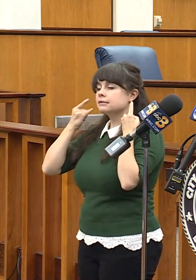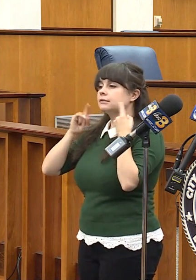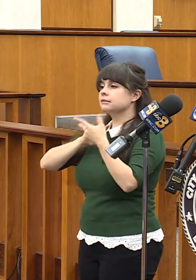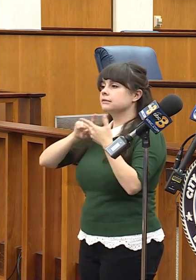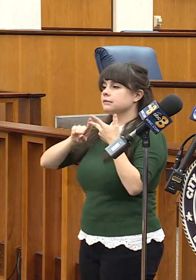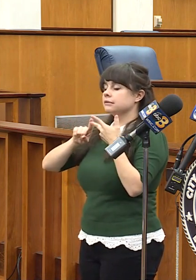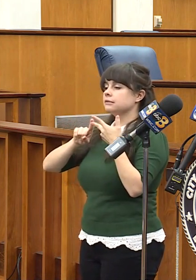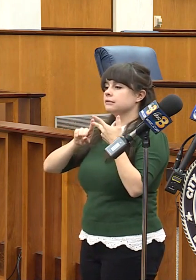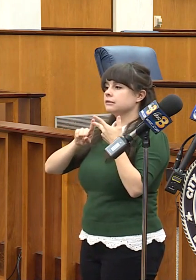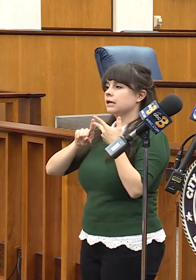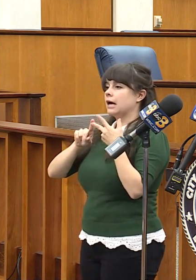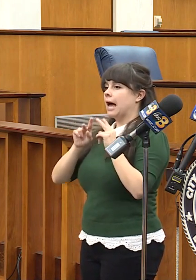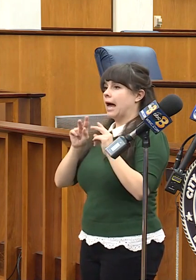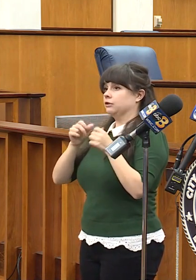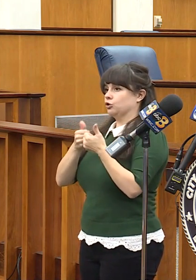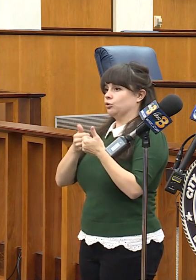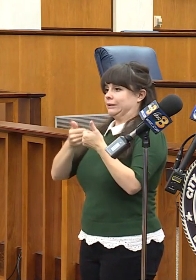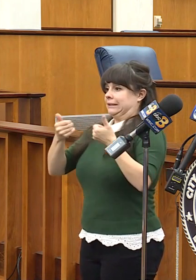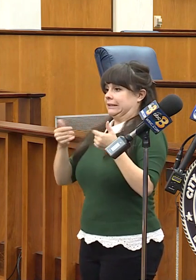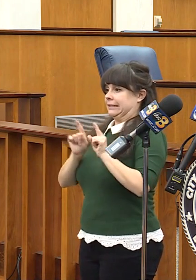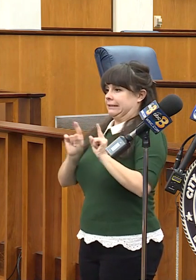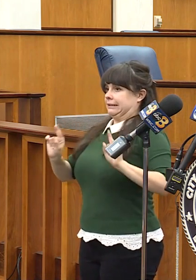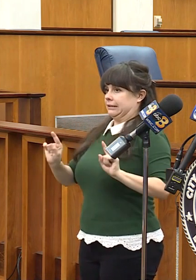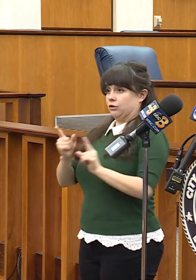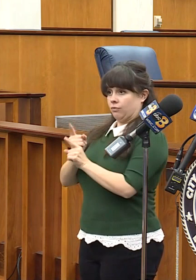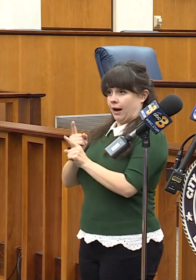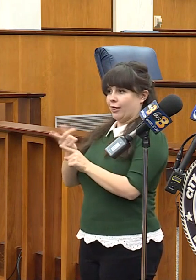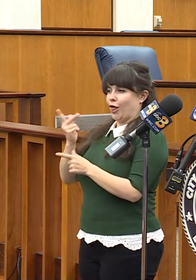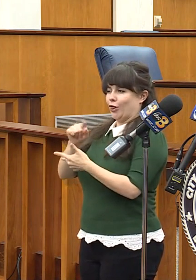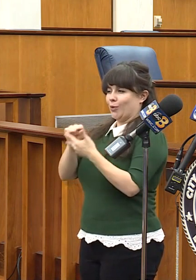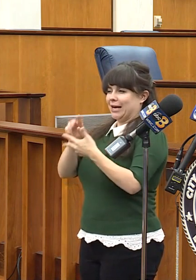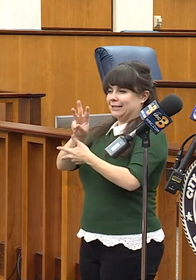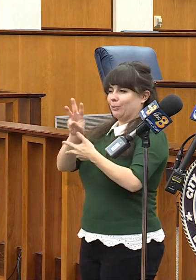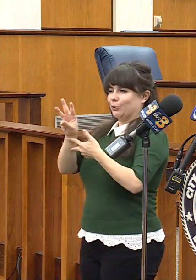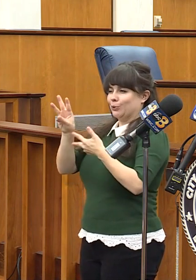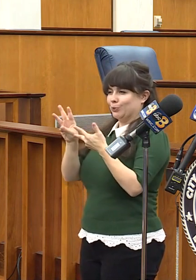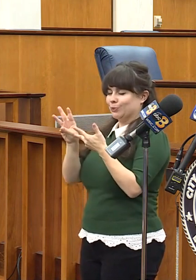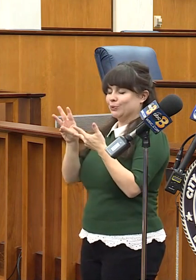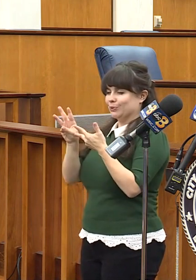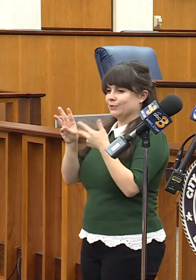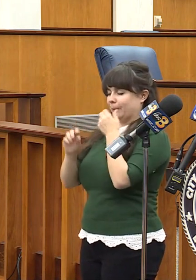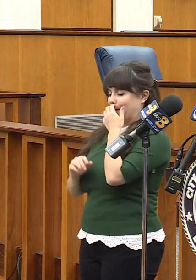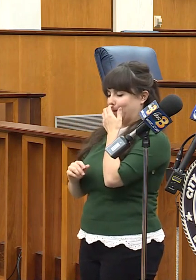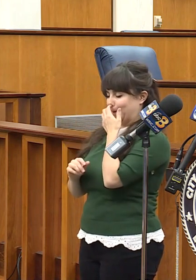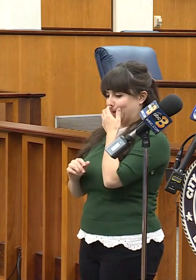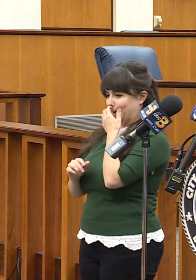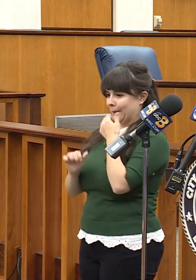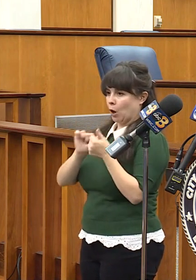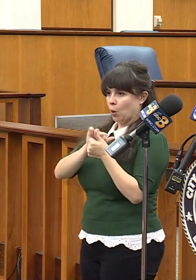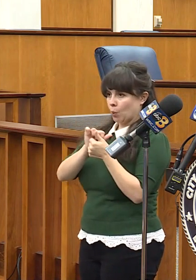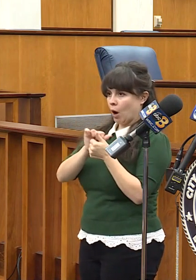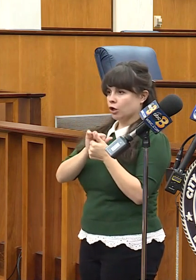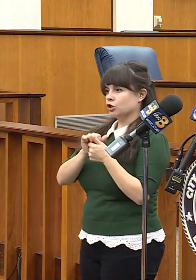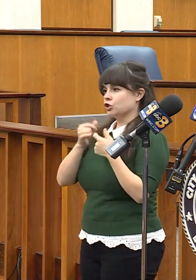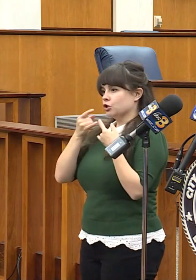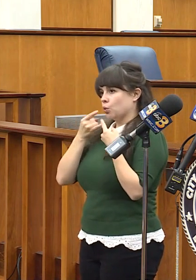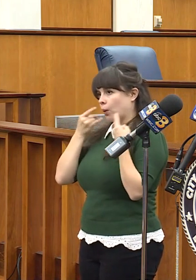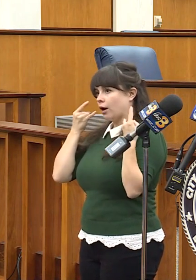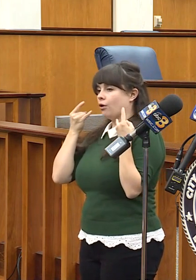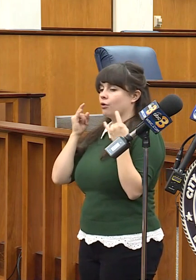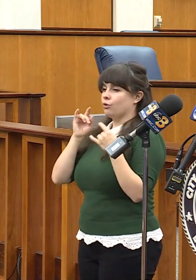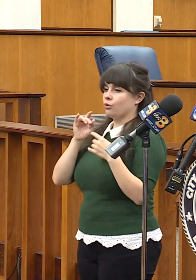also to watch your distance, the three W's right there. And so I know that obviously we are,